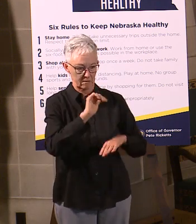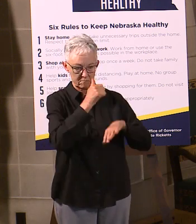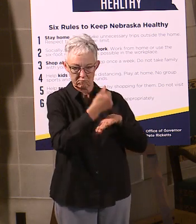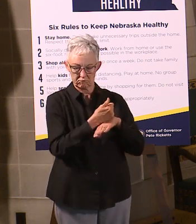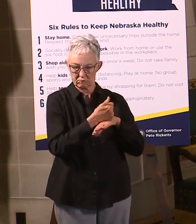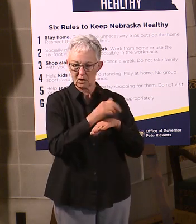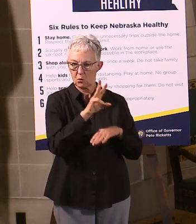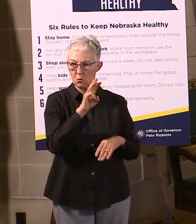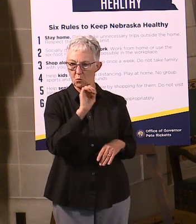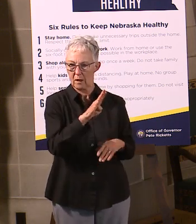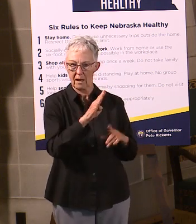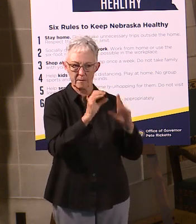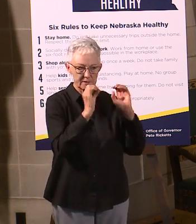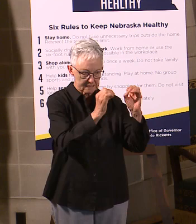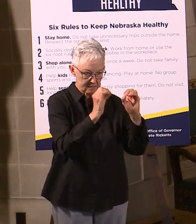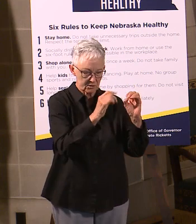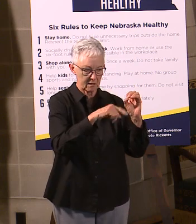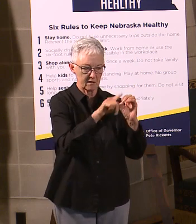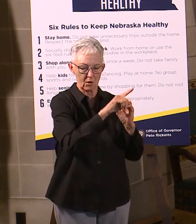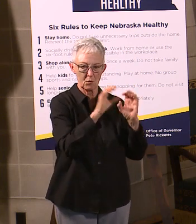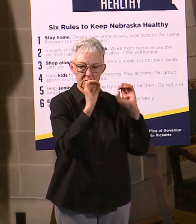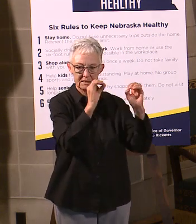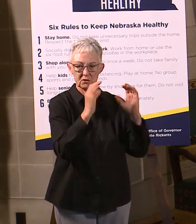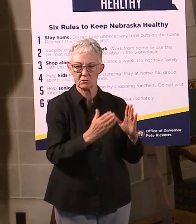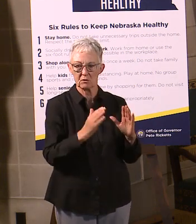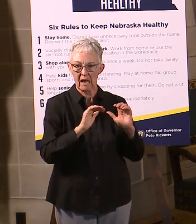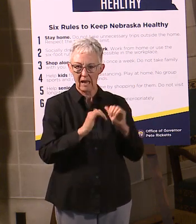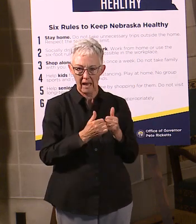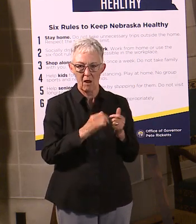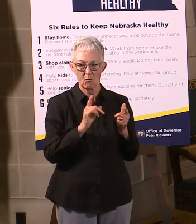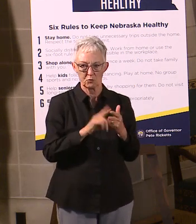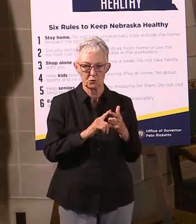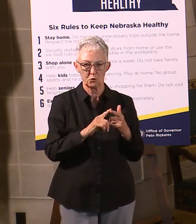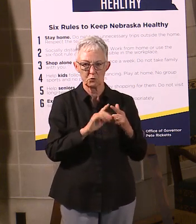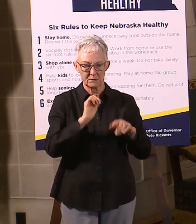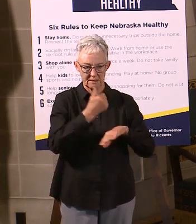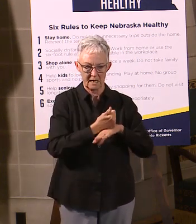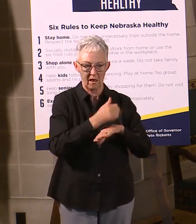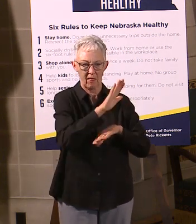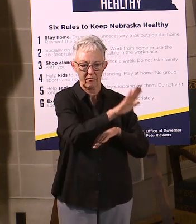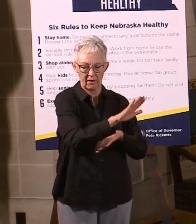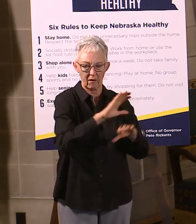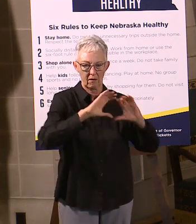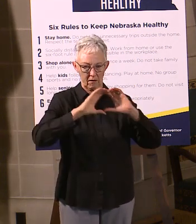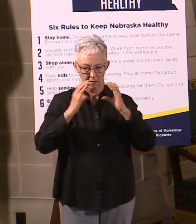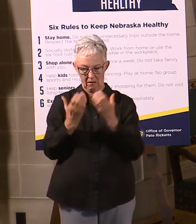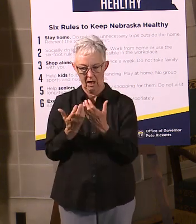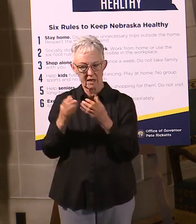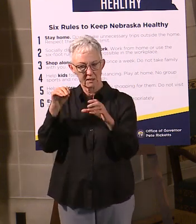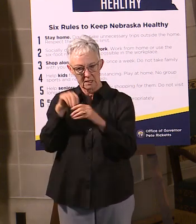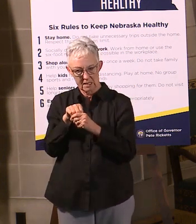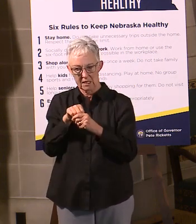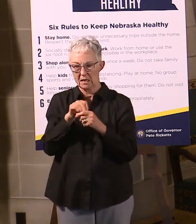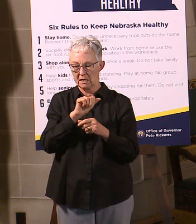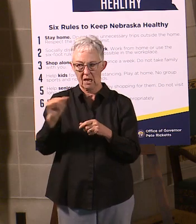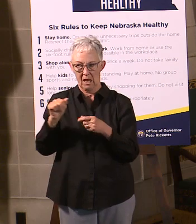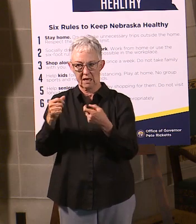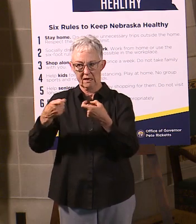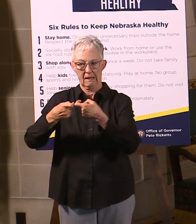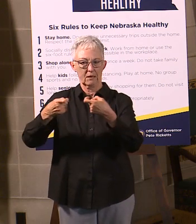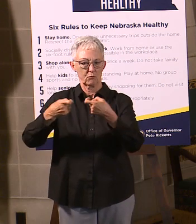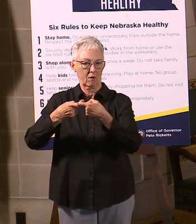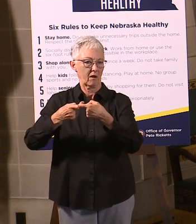effective in the online learning environment and how they can deal with a lot of different topics, including social-emotional learning and how we can build those resources